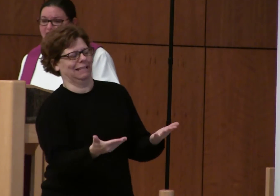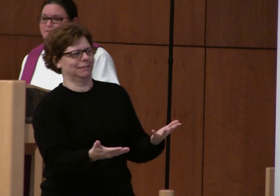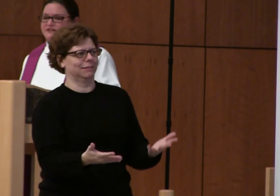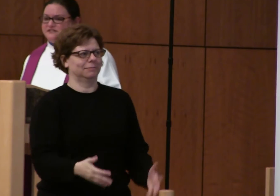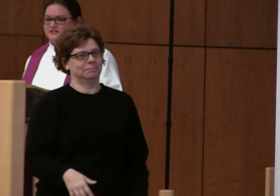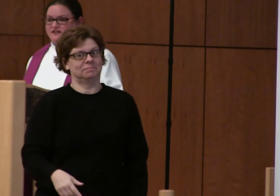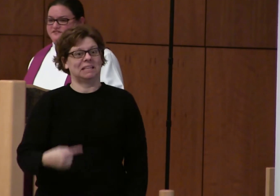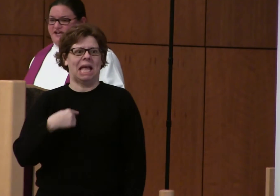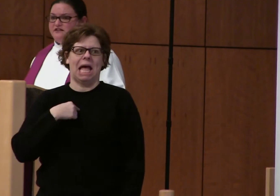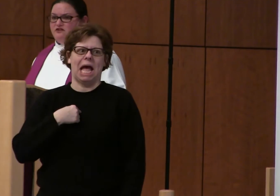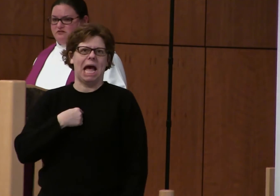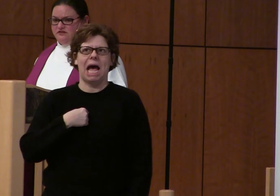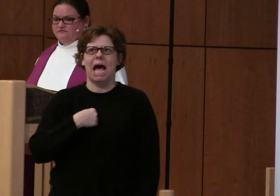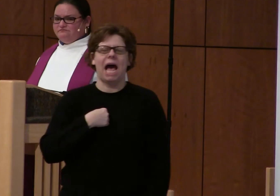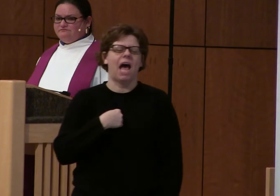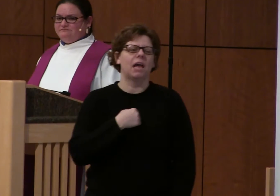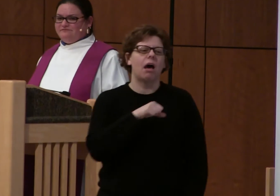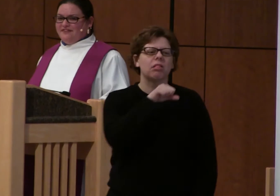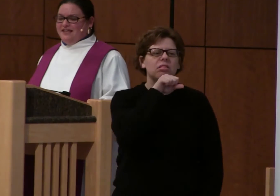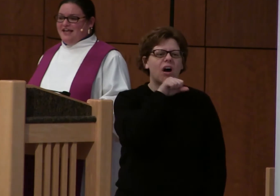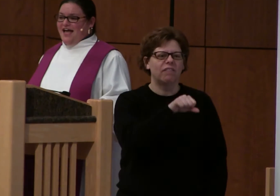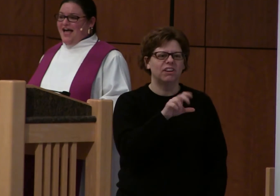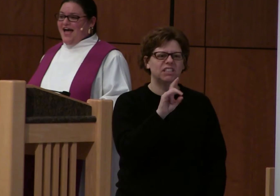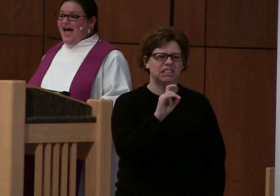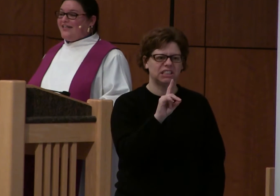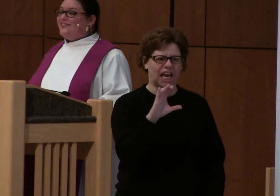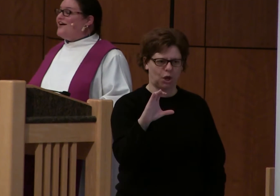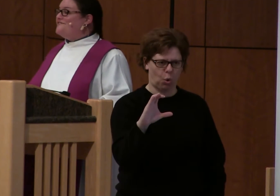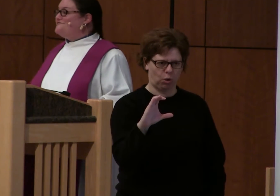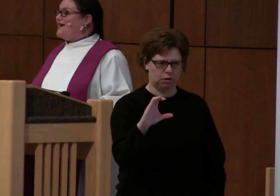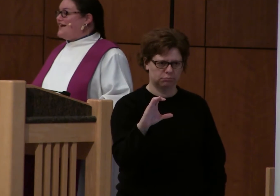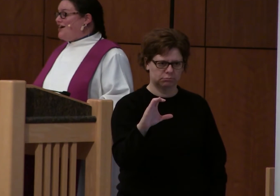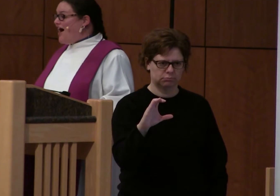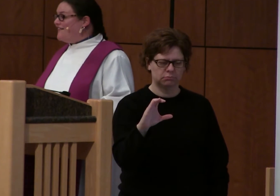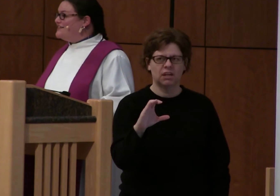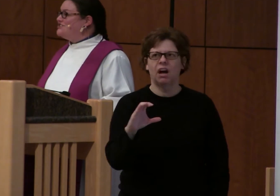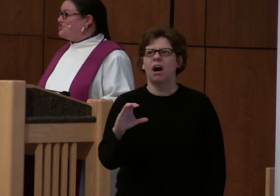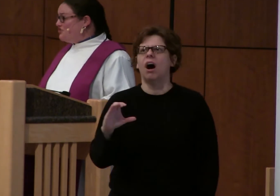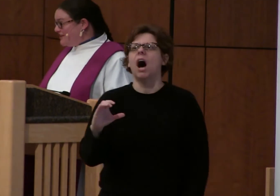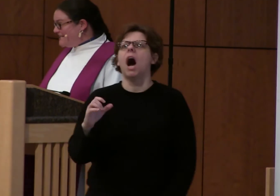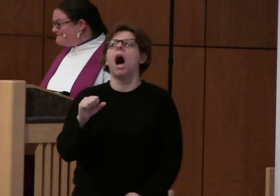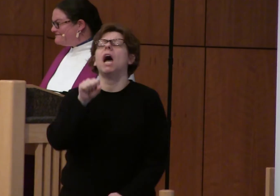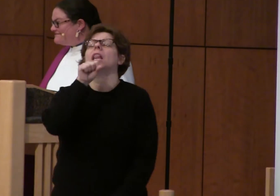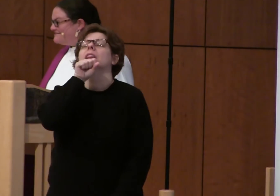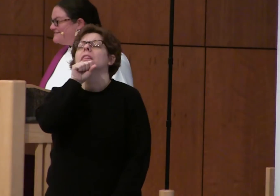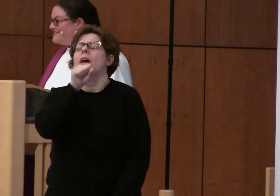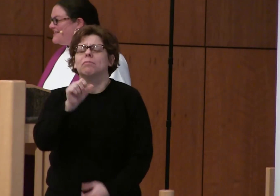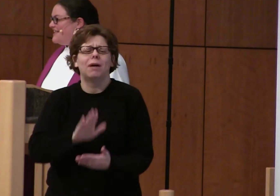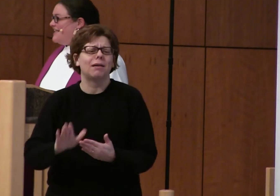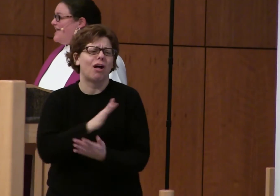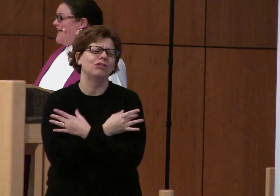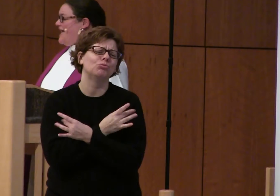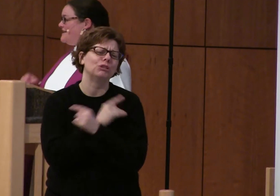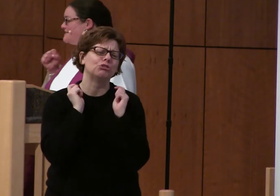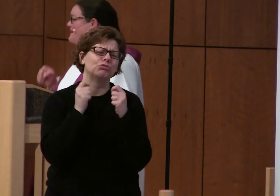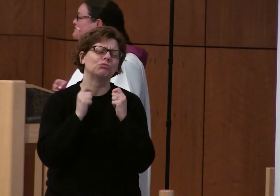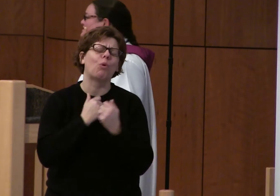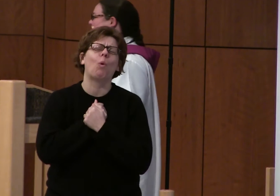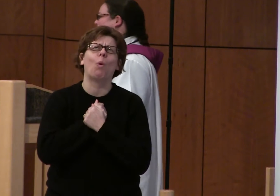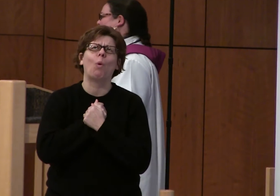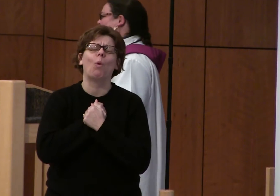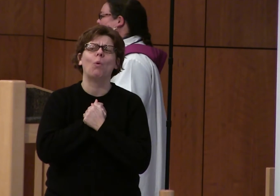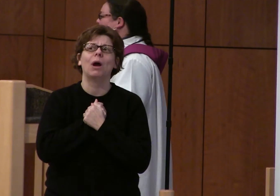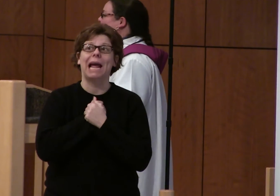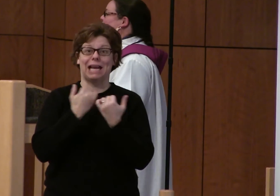I happen to love Diet Coke. I love my college hoodie. And